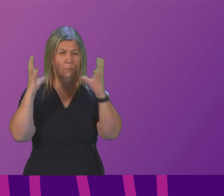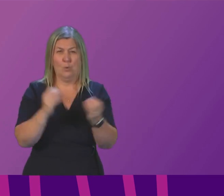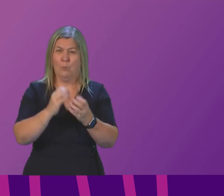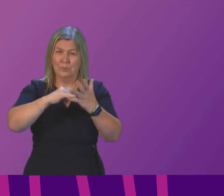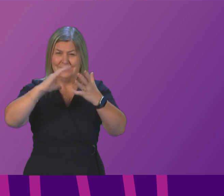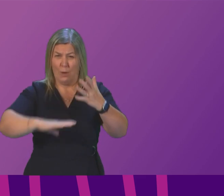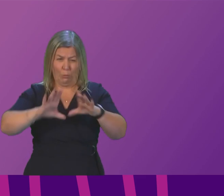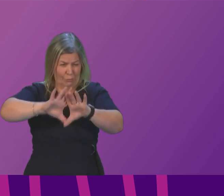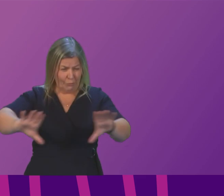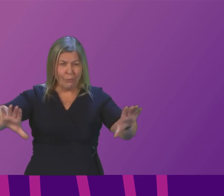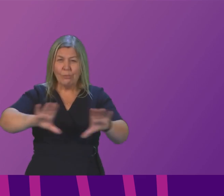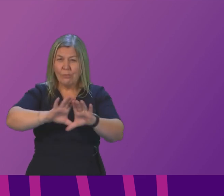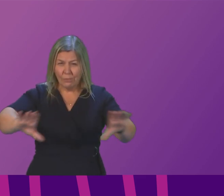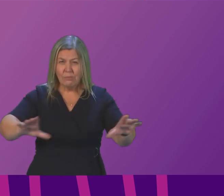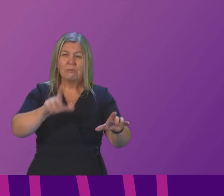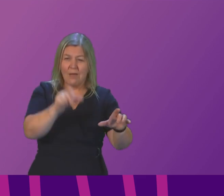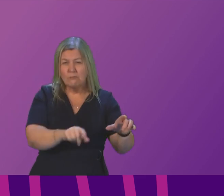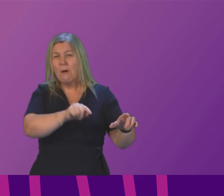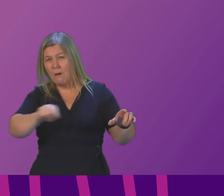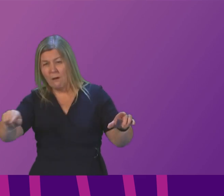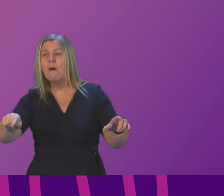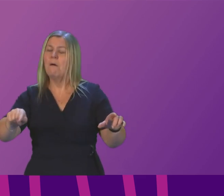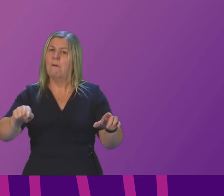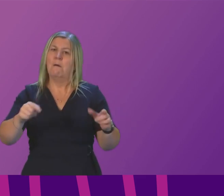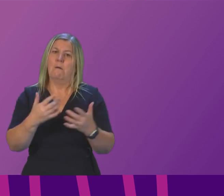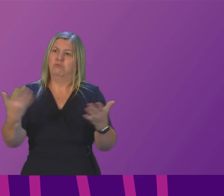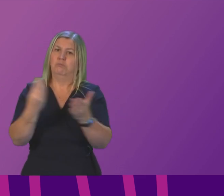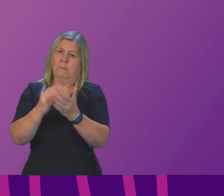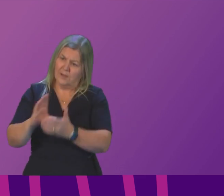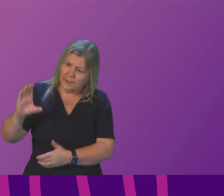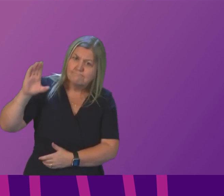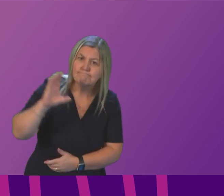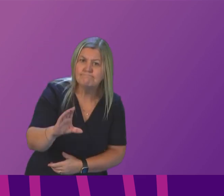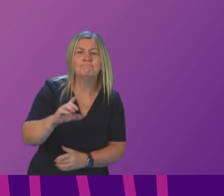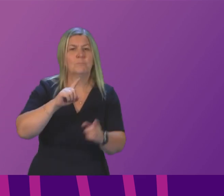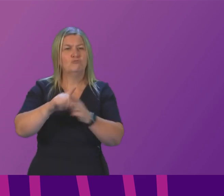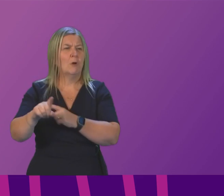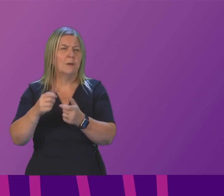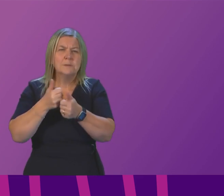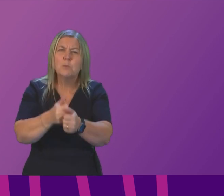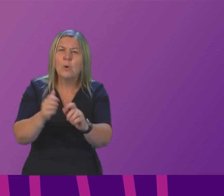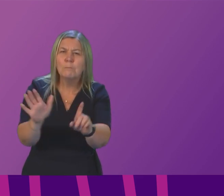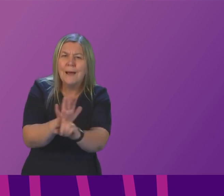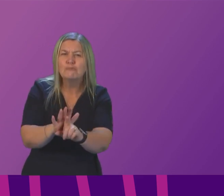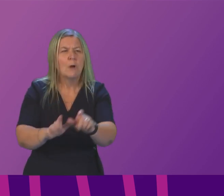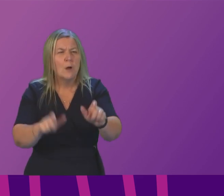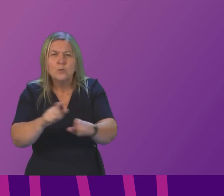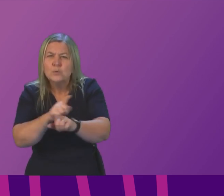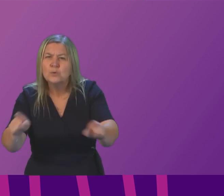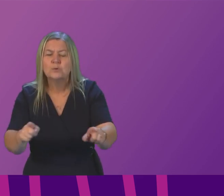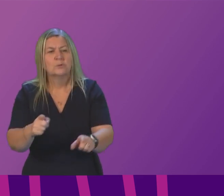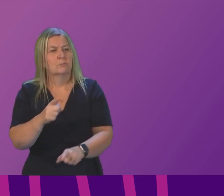£950,000 of funding to support young people of all backgrounds to participate meaningfully at COP26 and beyond